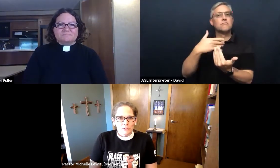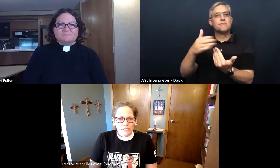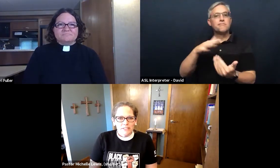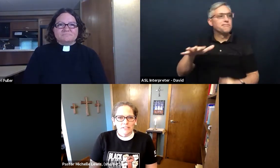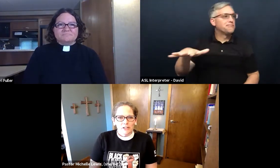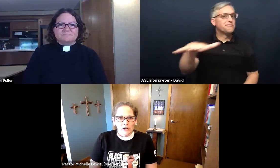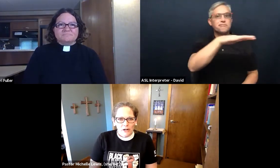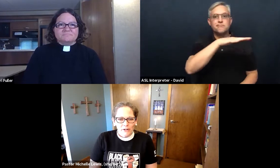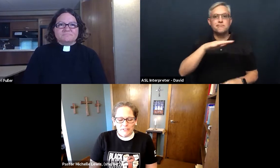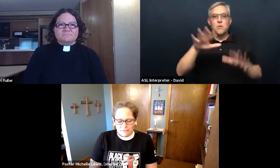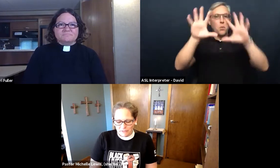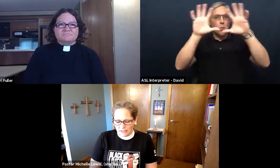trust are hard to find.